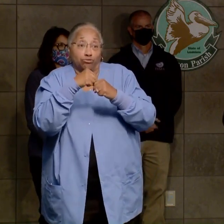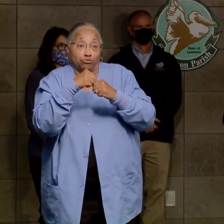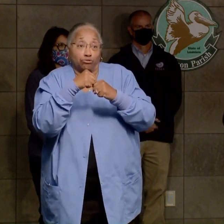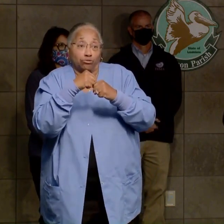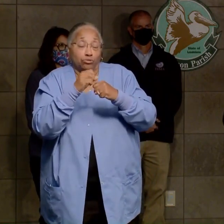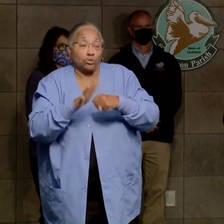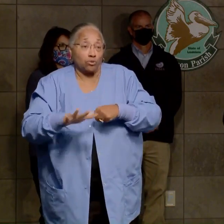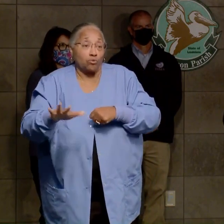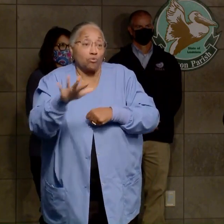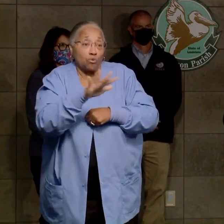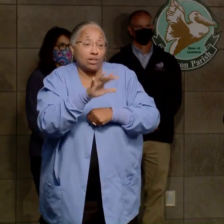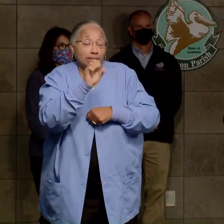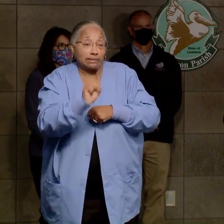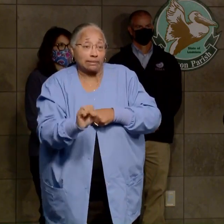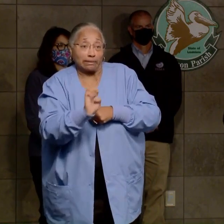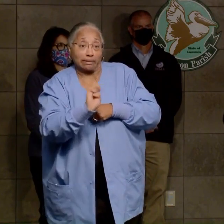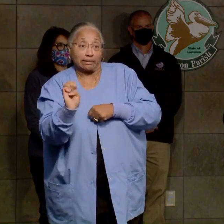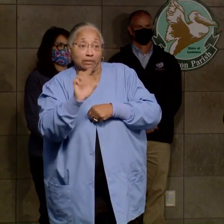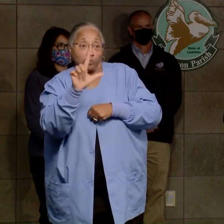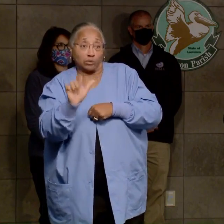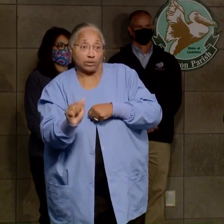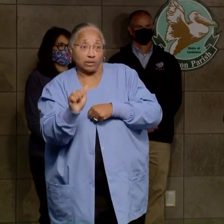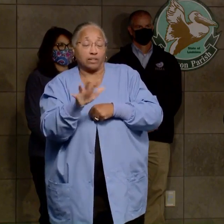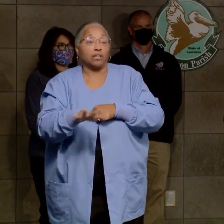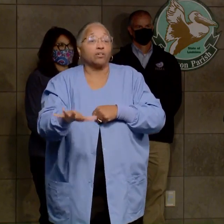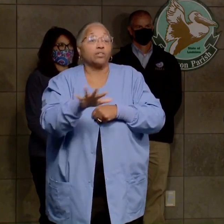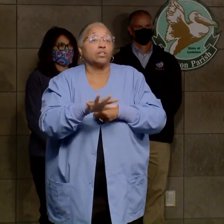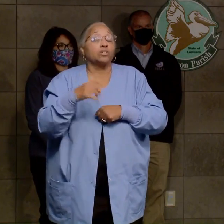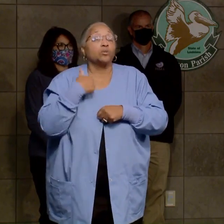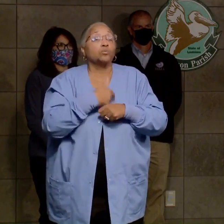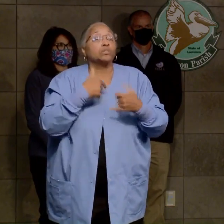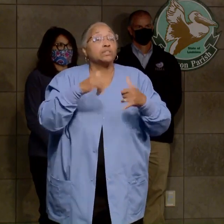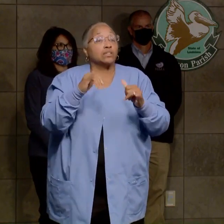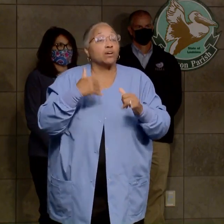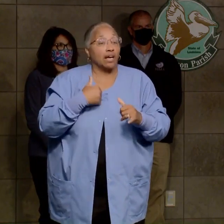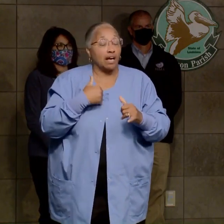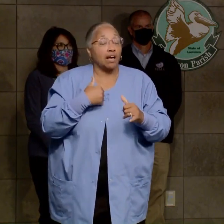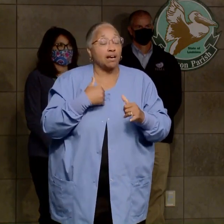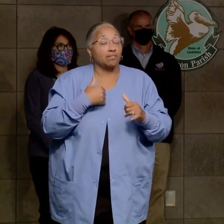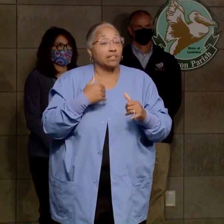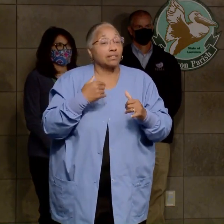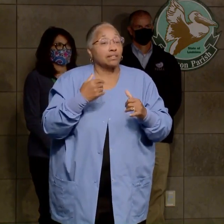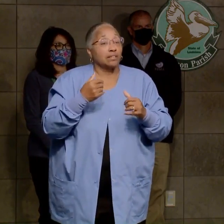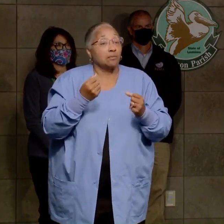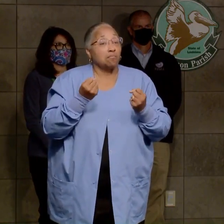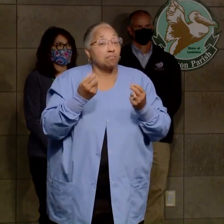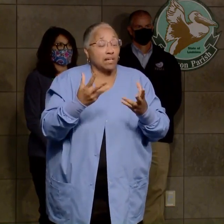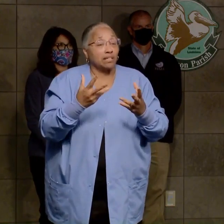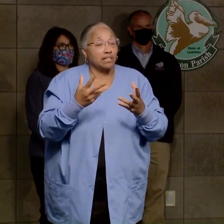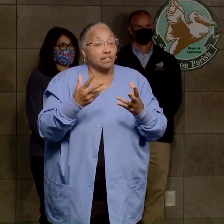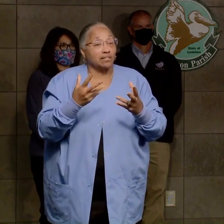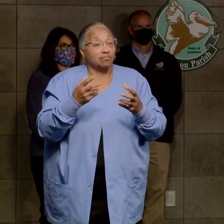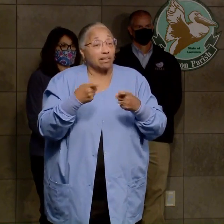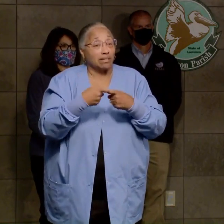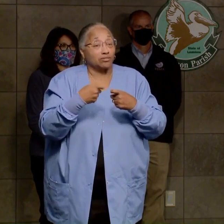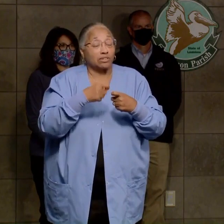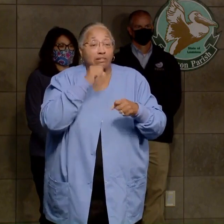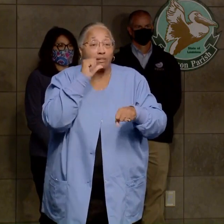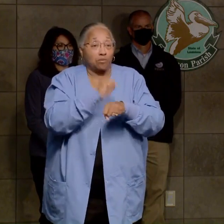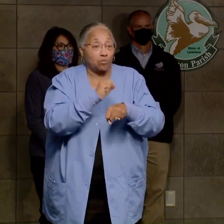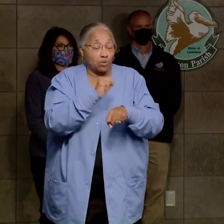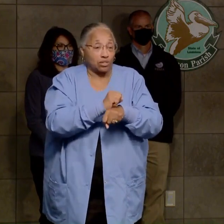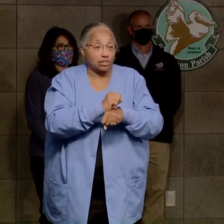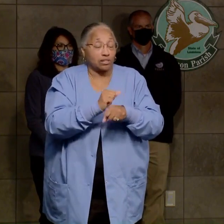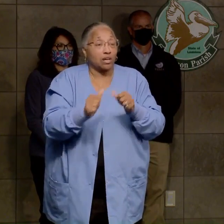the southeast Louisiana. We still have a number of outages. The peak outages have been revised a little bit, so now they're saying the